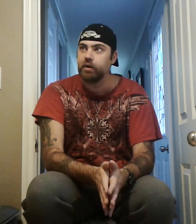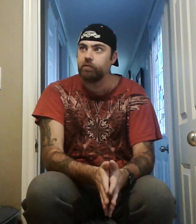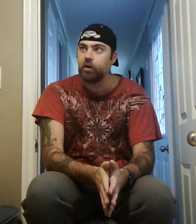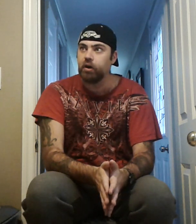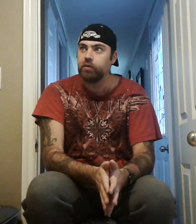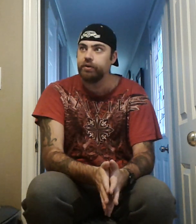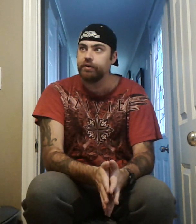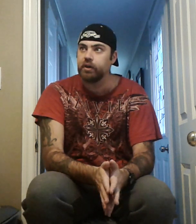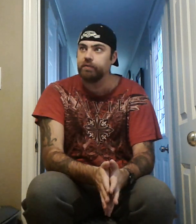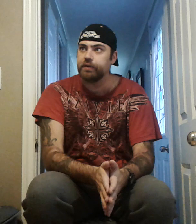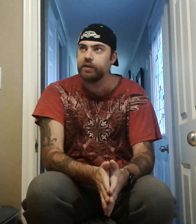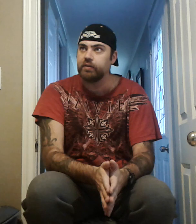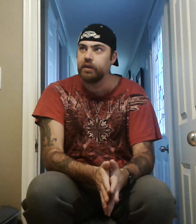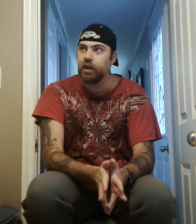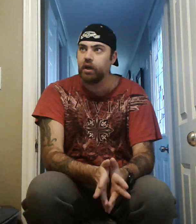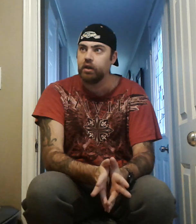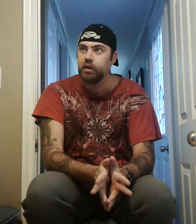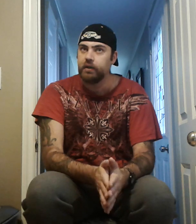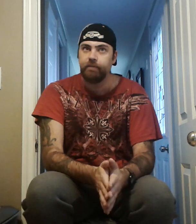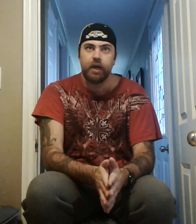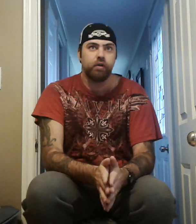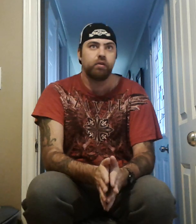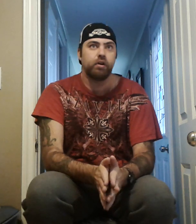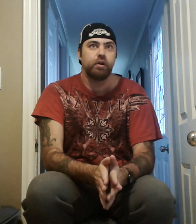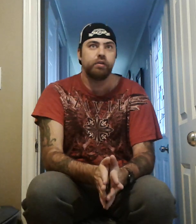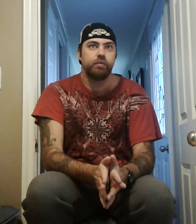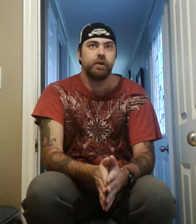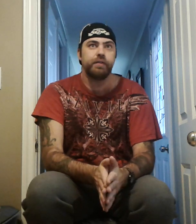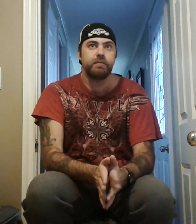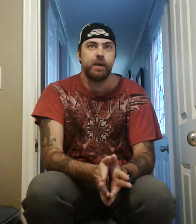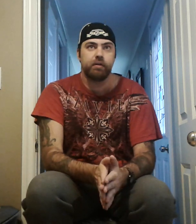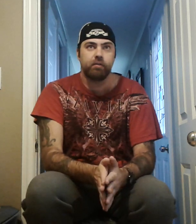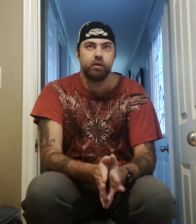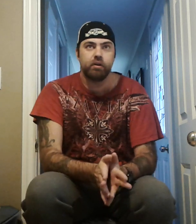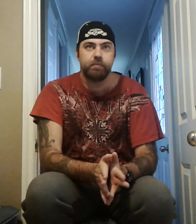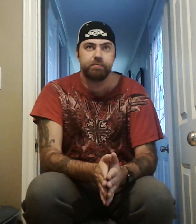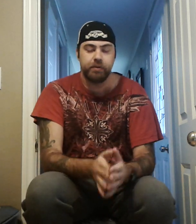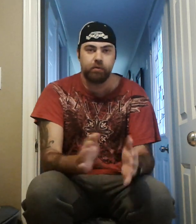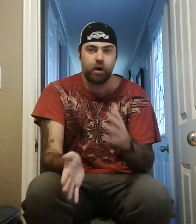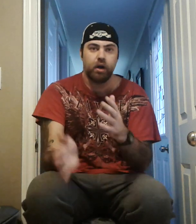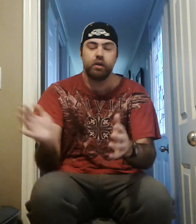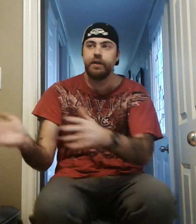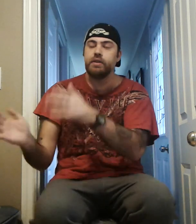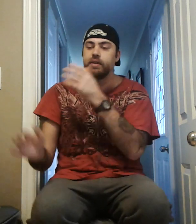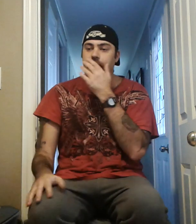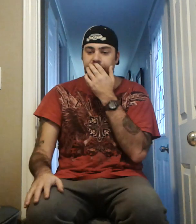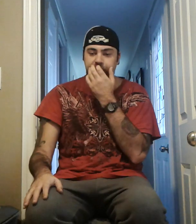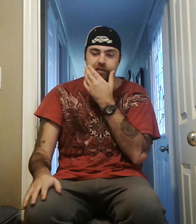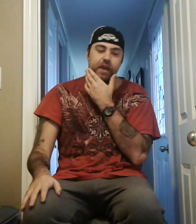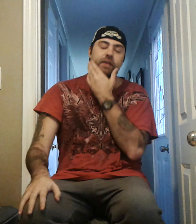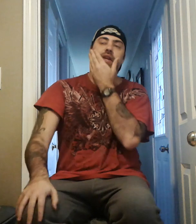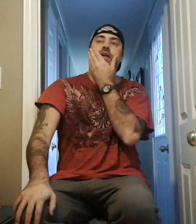on Raw was, um, I think the, uh, Battle Royal, the women's Battle Royal, the Raw and the, um, SmackDown.